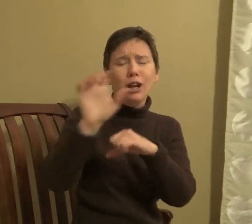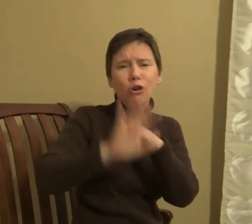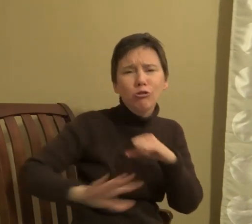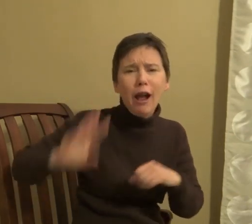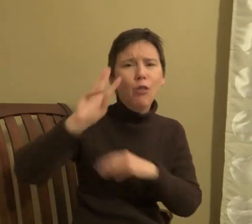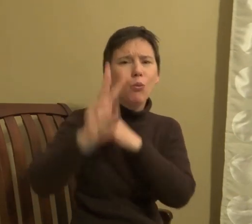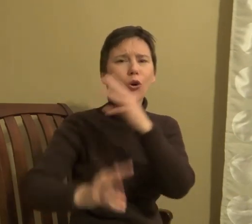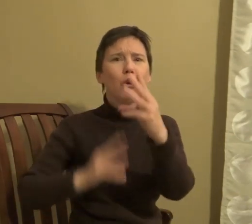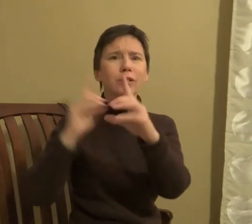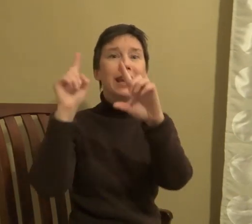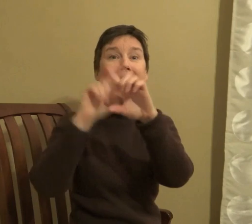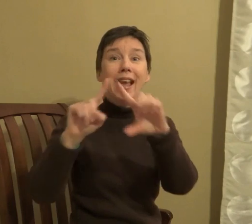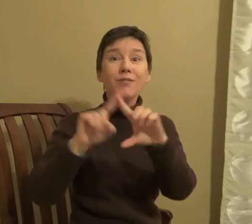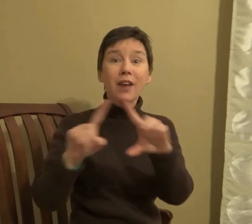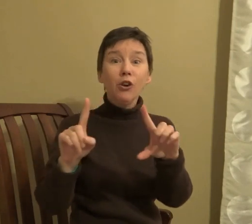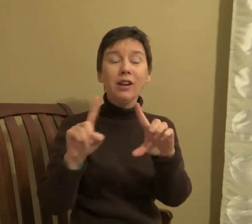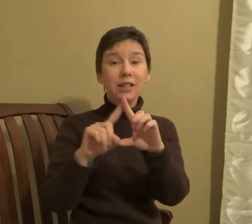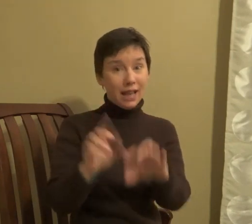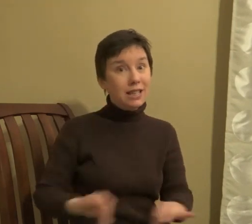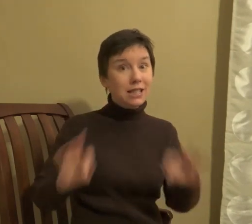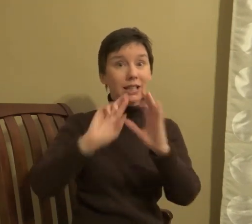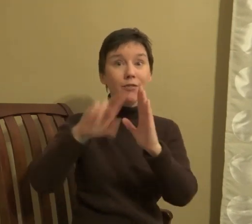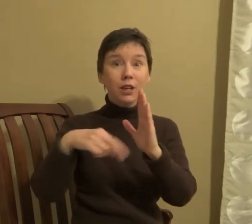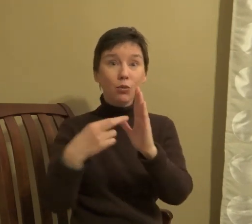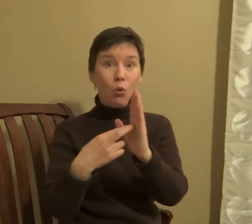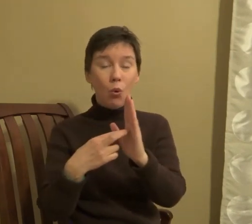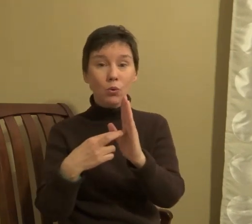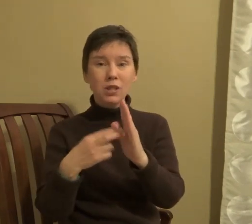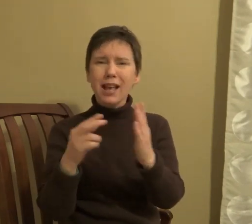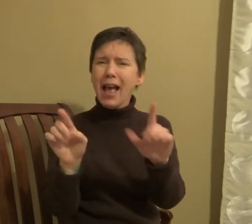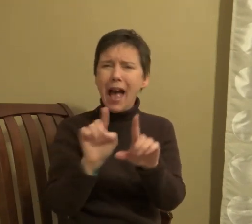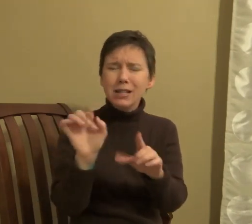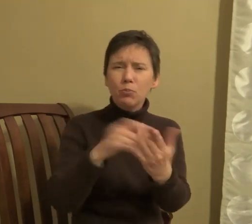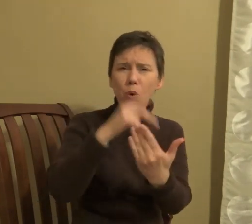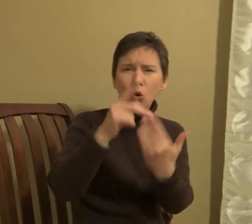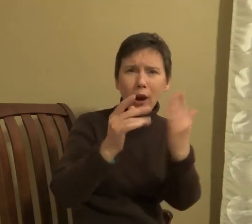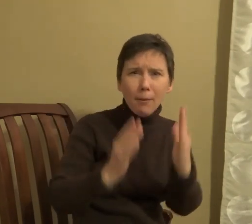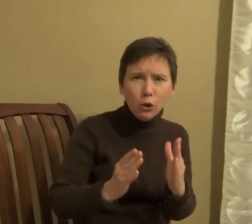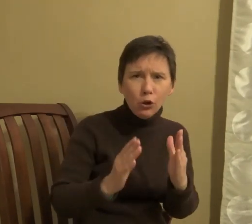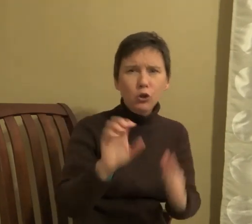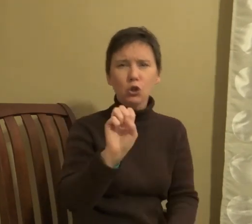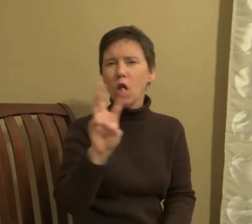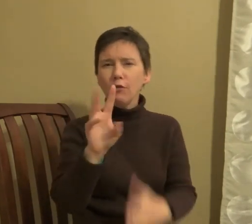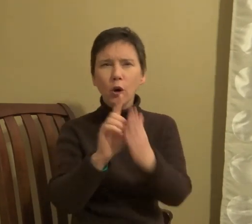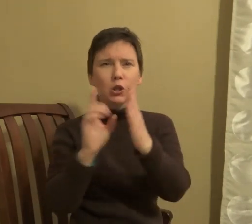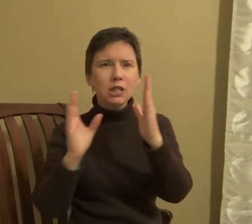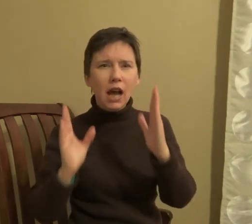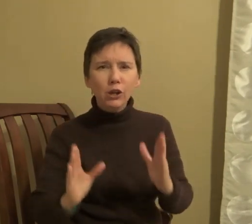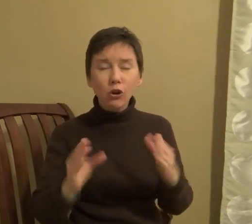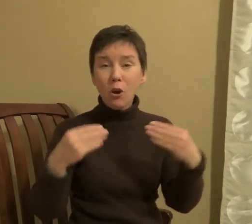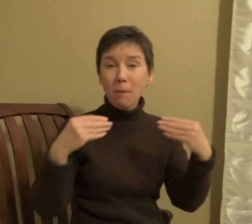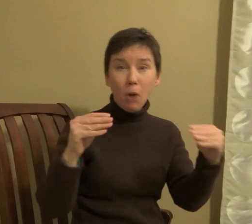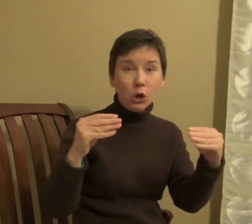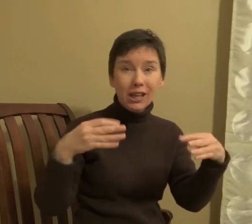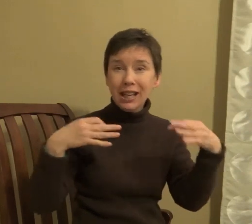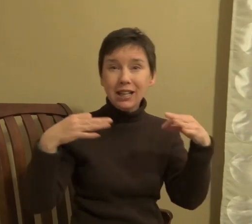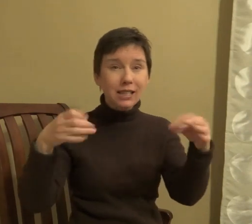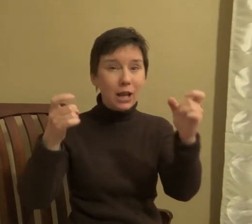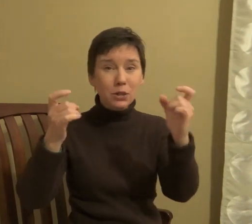around the world in varied yet significant roles as a programmer, software designer, marketing, sales